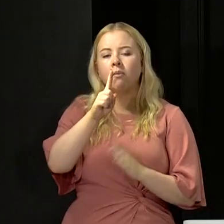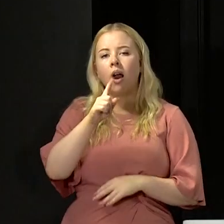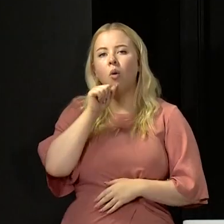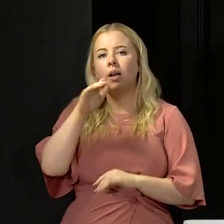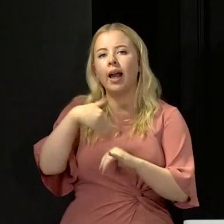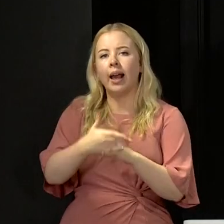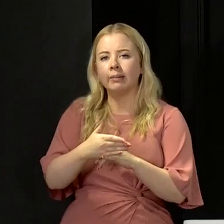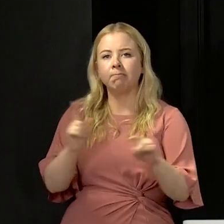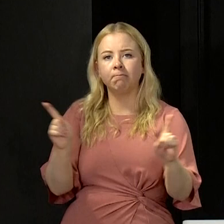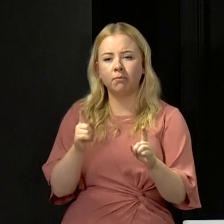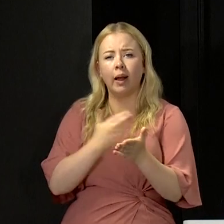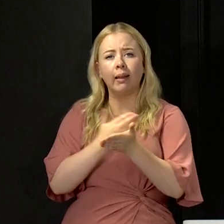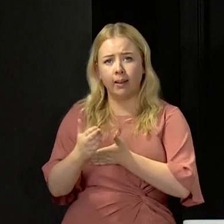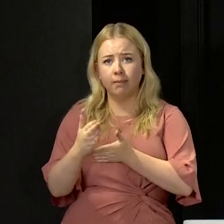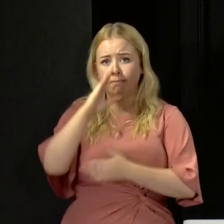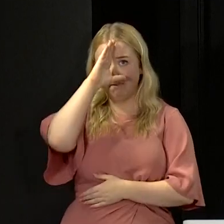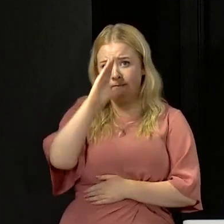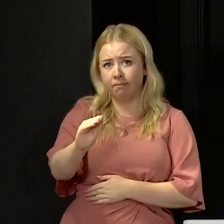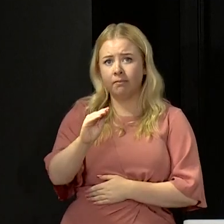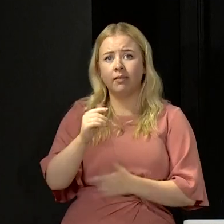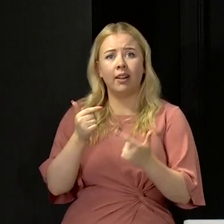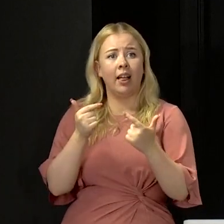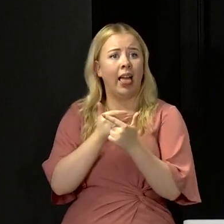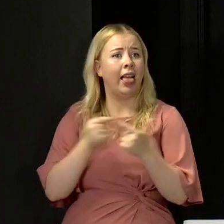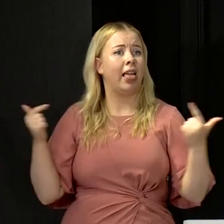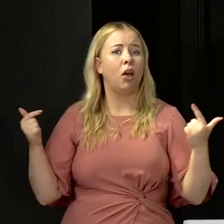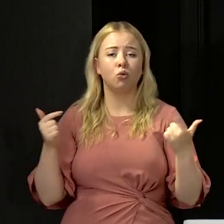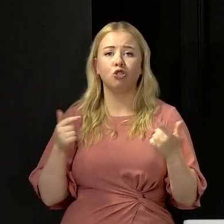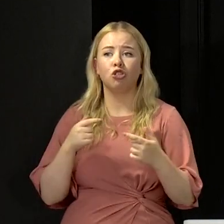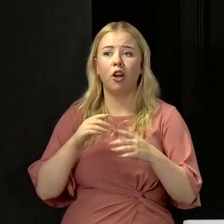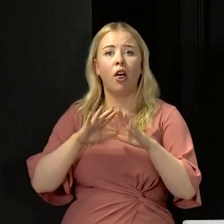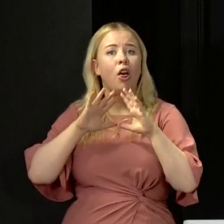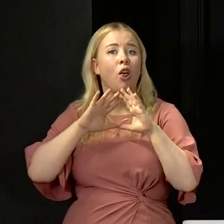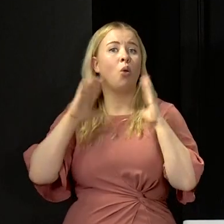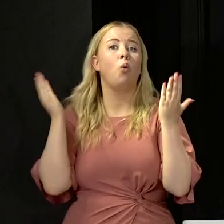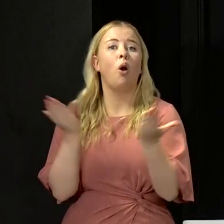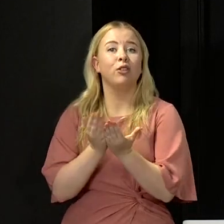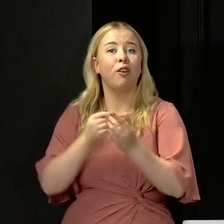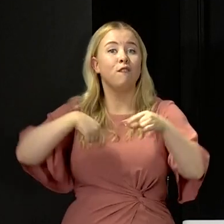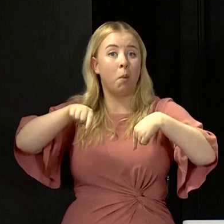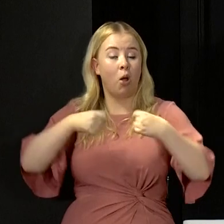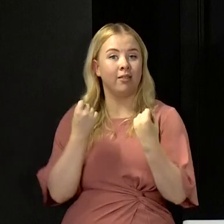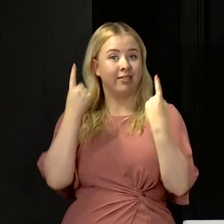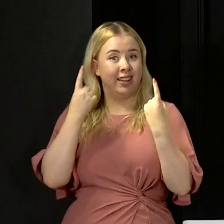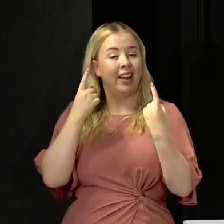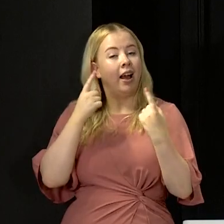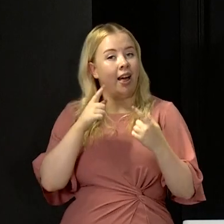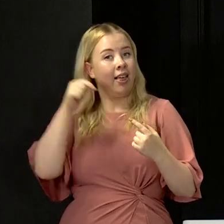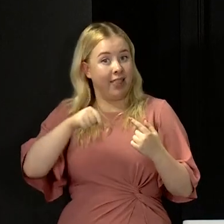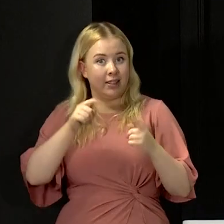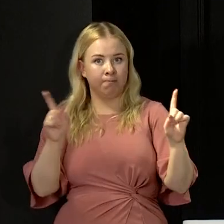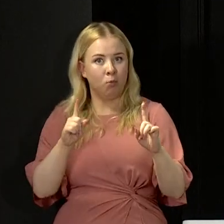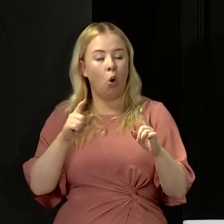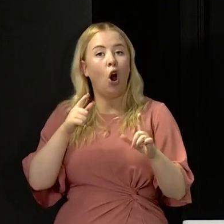By putting this as clearly as I can in language that the football world will understand, consider today the yellow card.